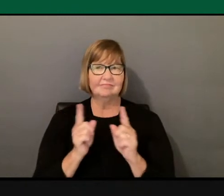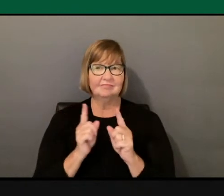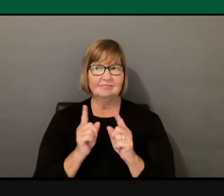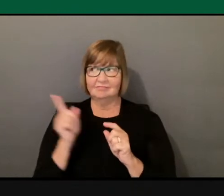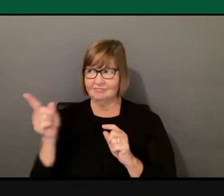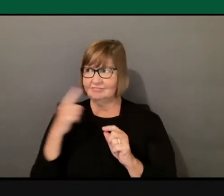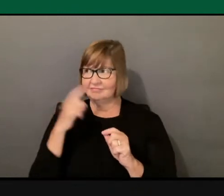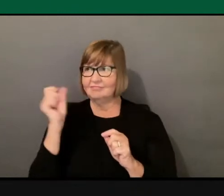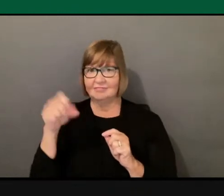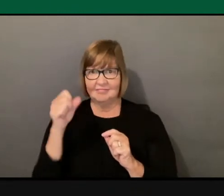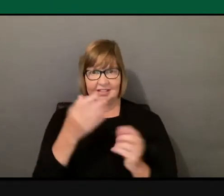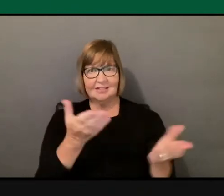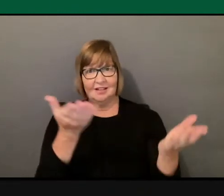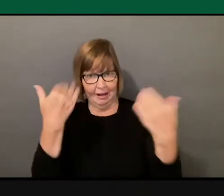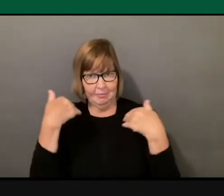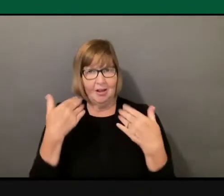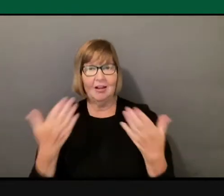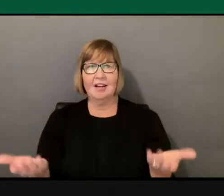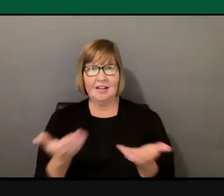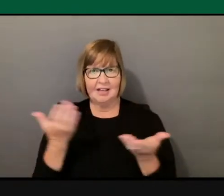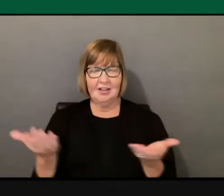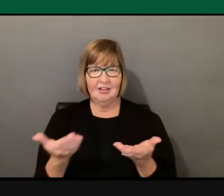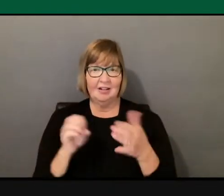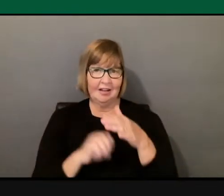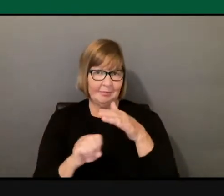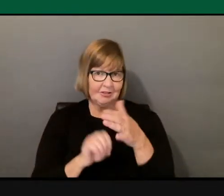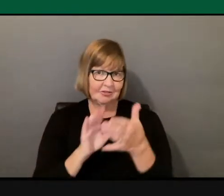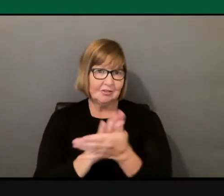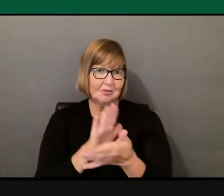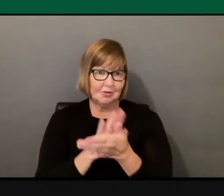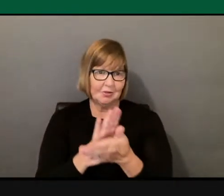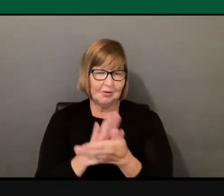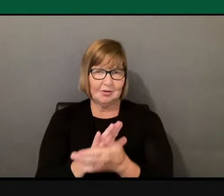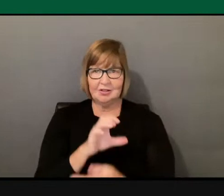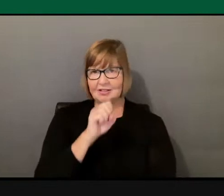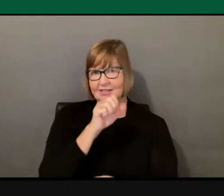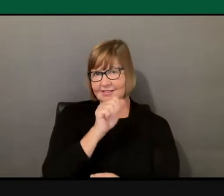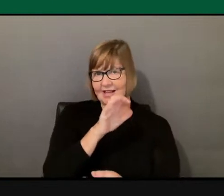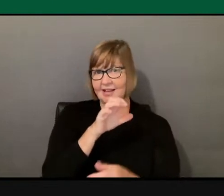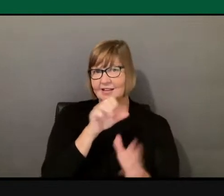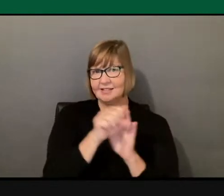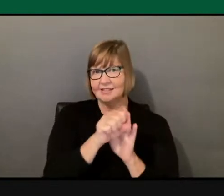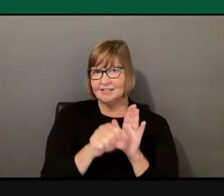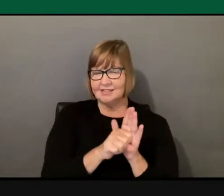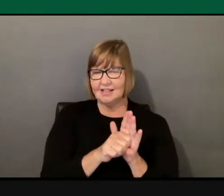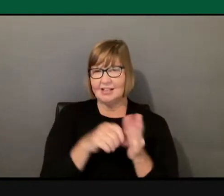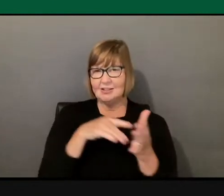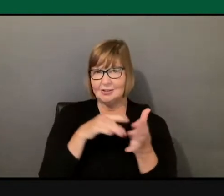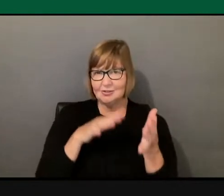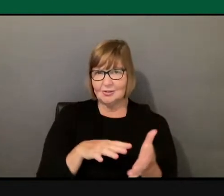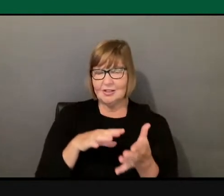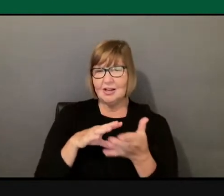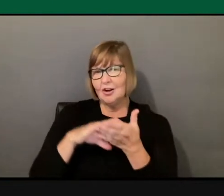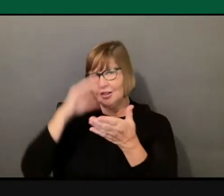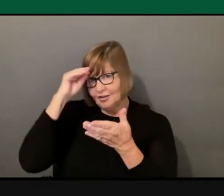yes, do it here, right? And so we have Sac State students that are learning about teaching,